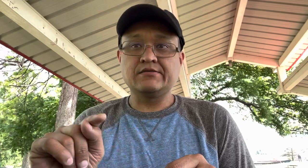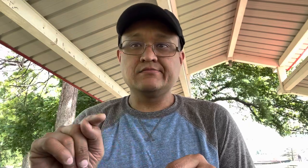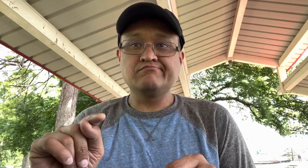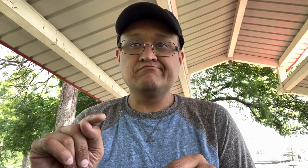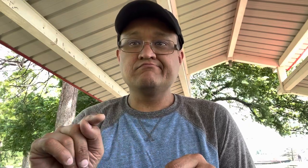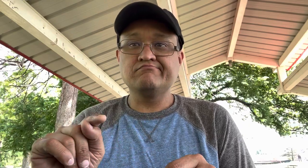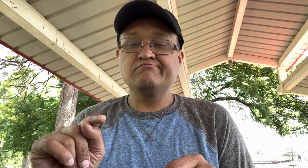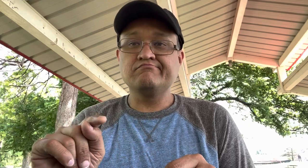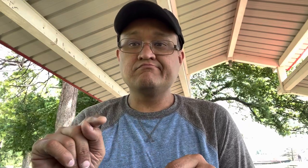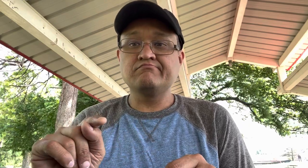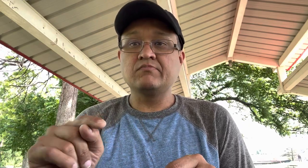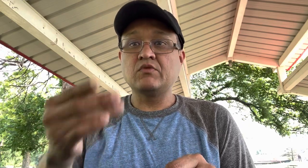and that's what the devil doesn't like